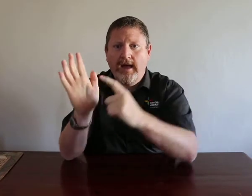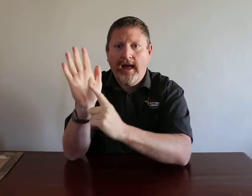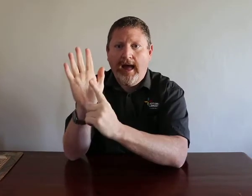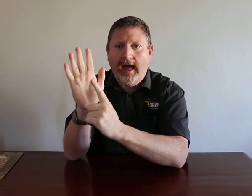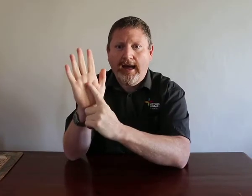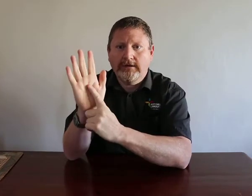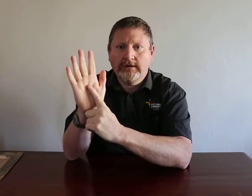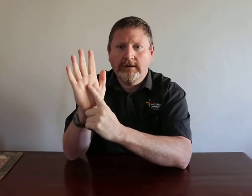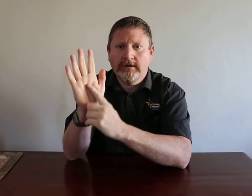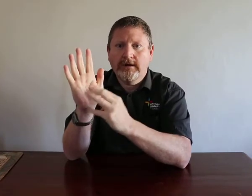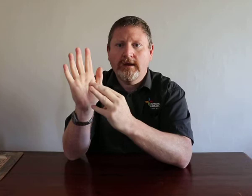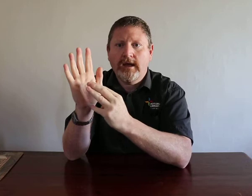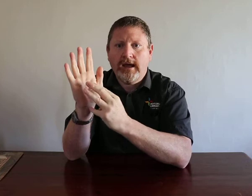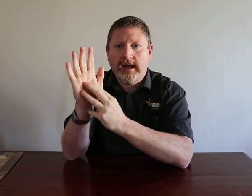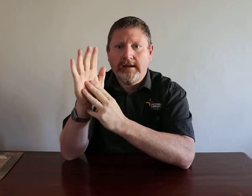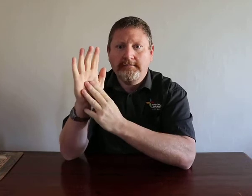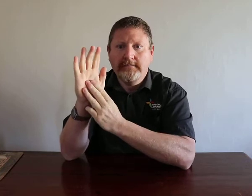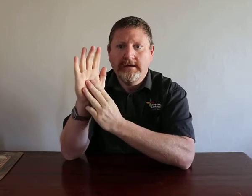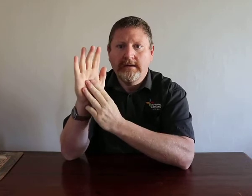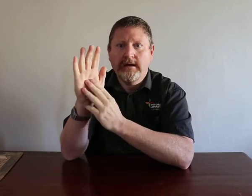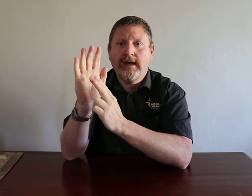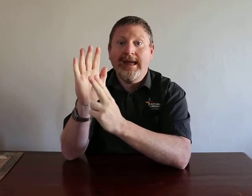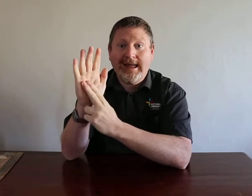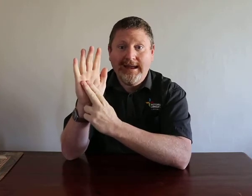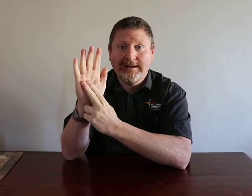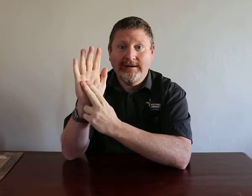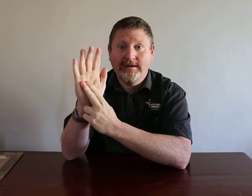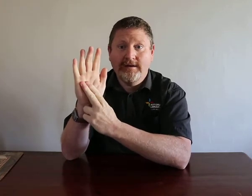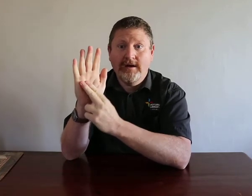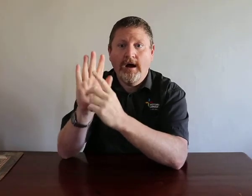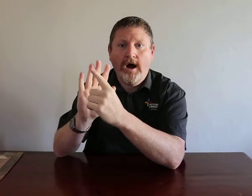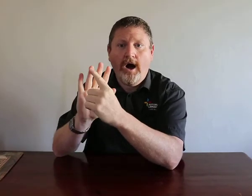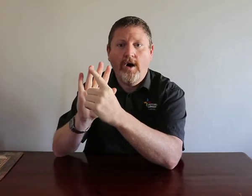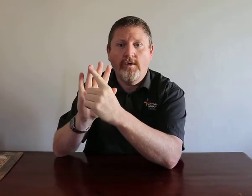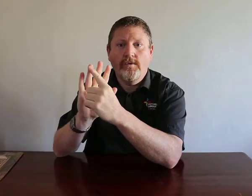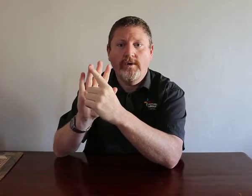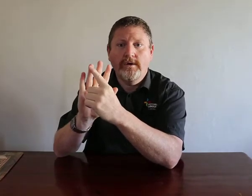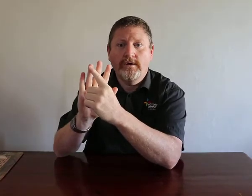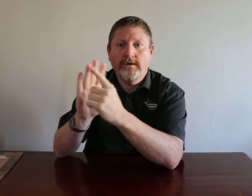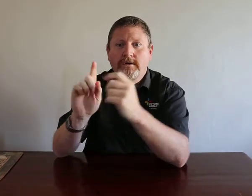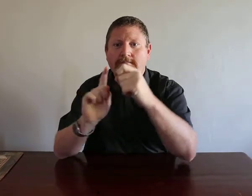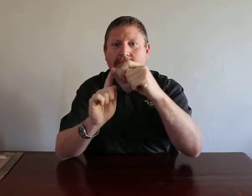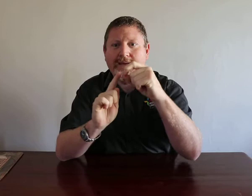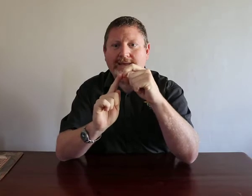L, M, N, O, P.